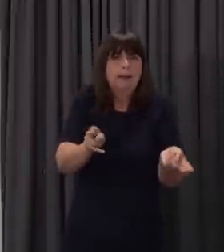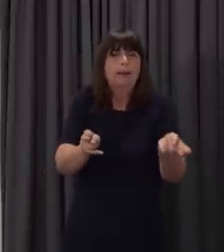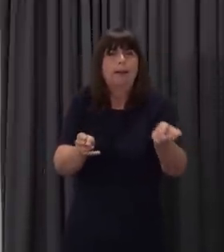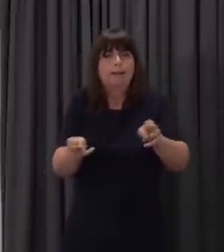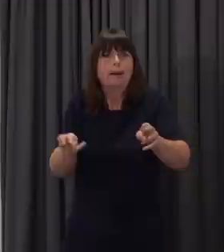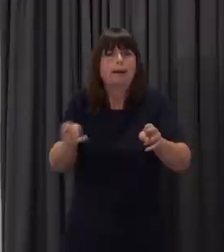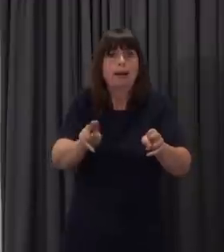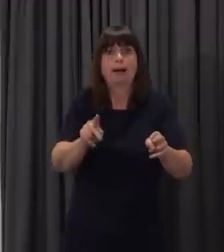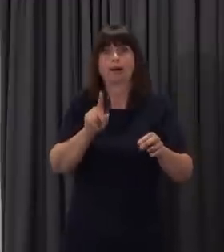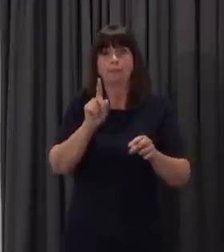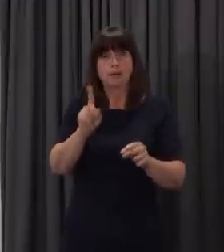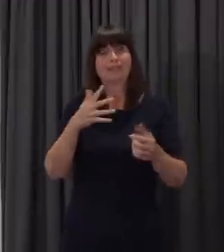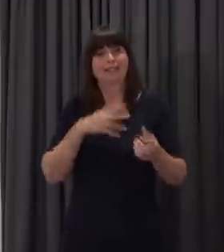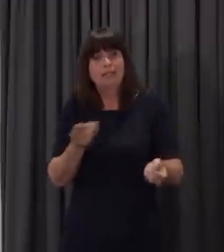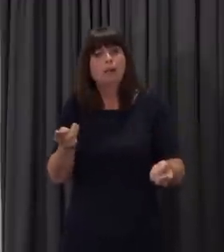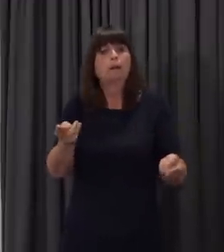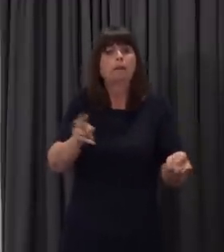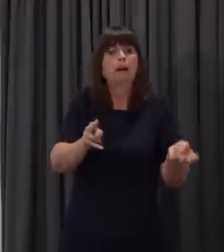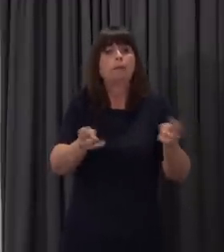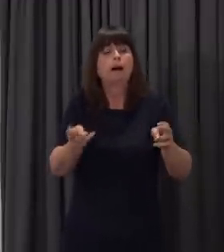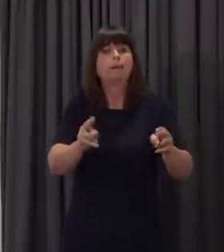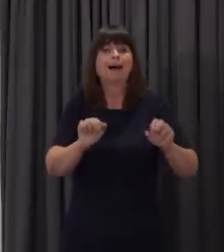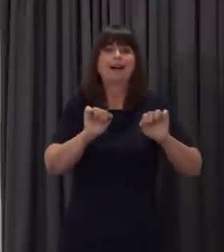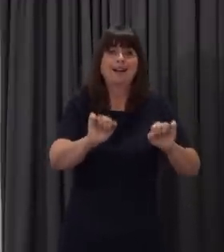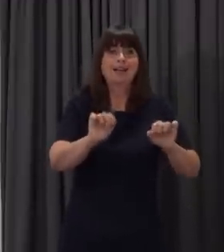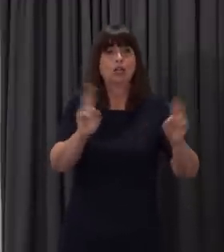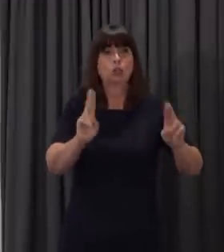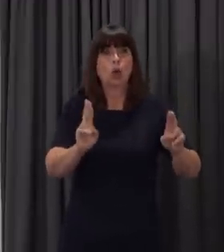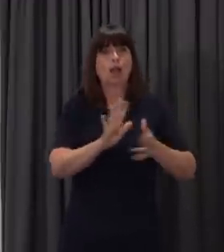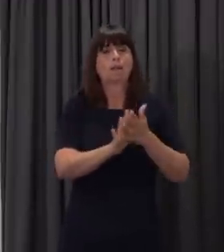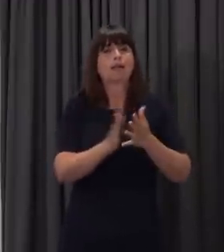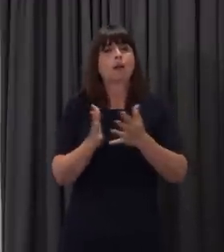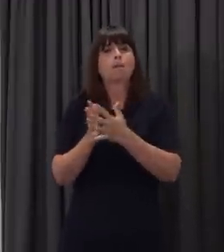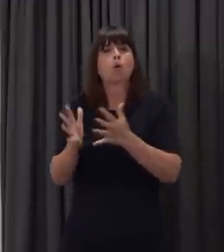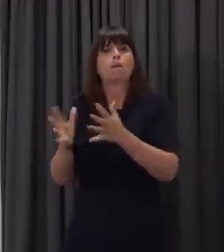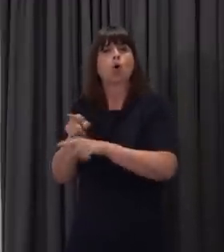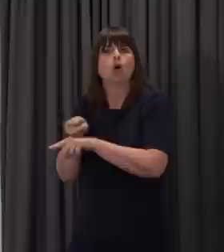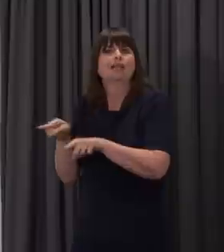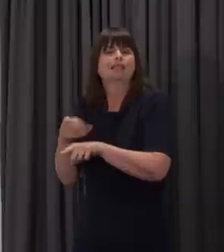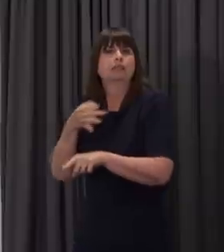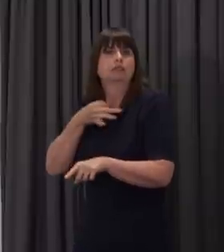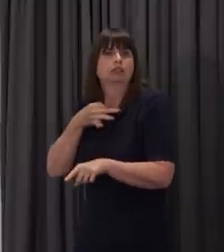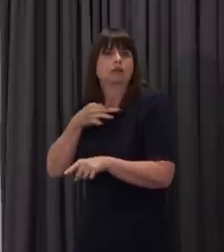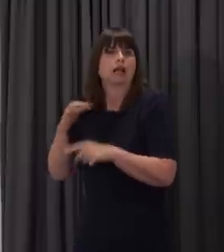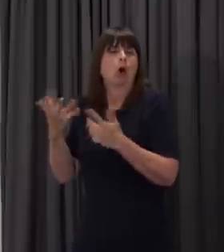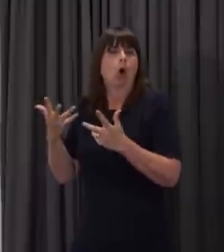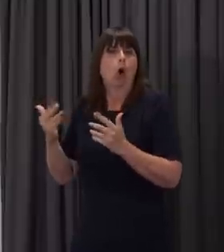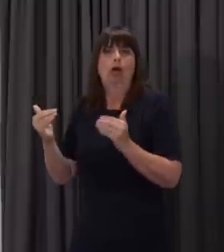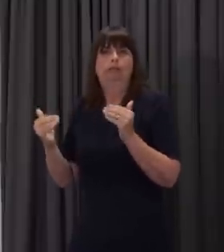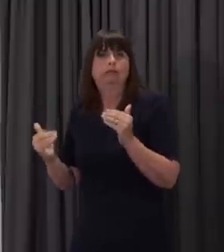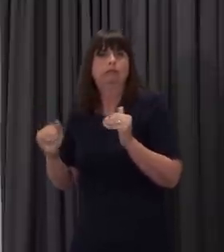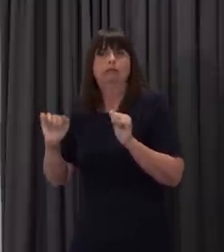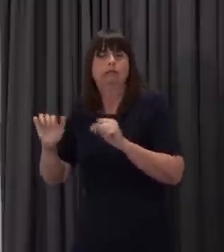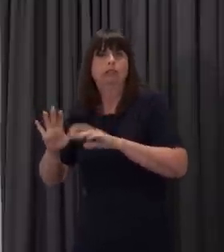only returning to their own school will we then see increased attendance from our most vulnerable and disadvantaged children.